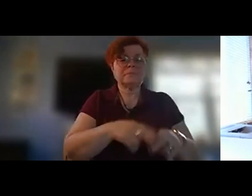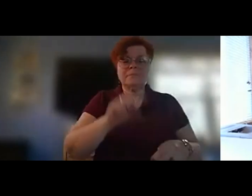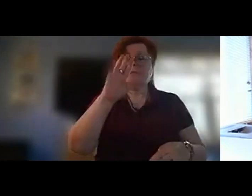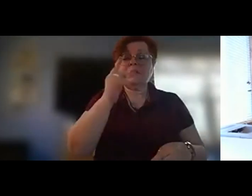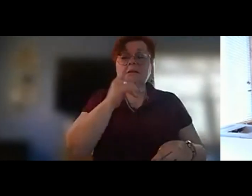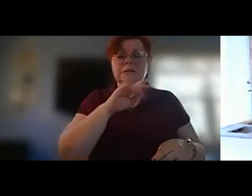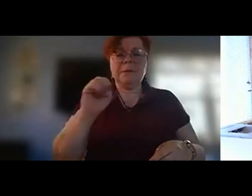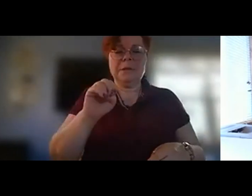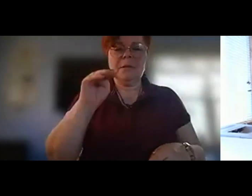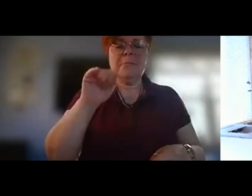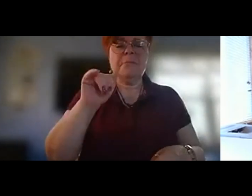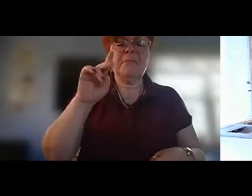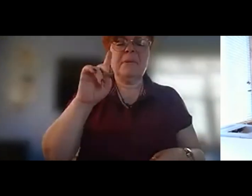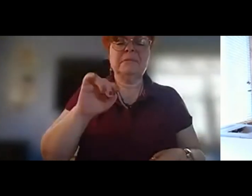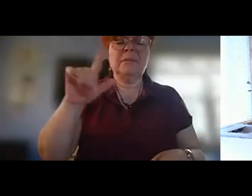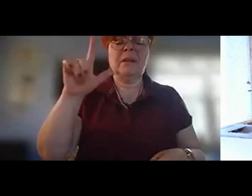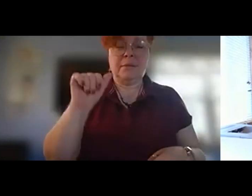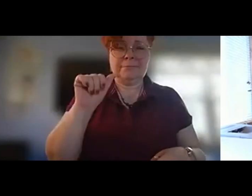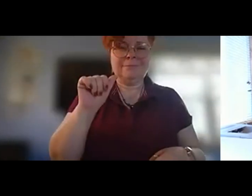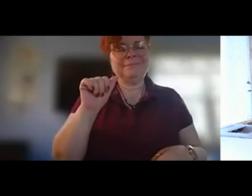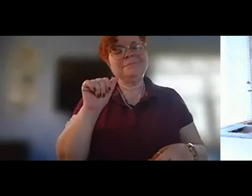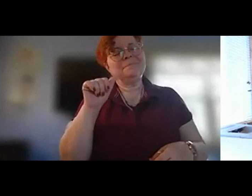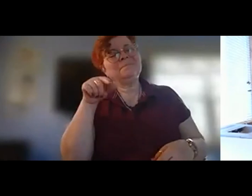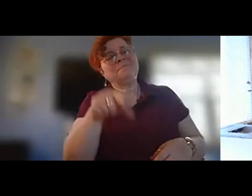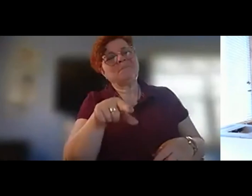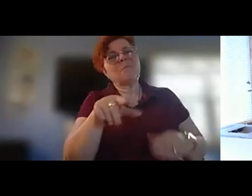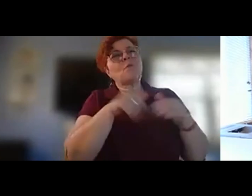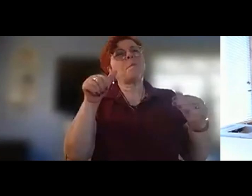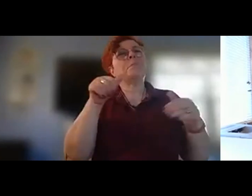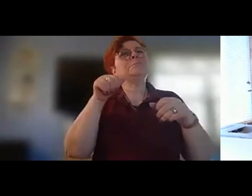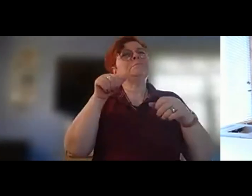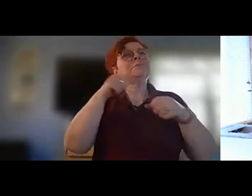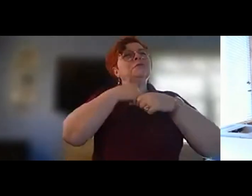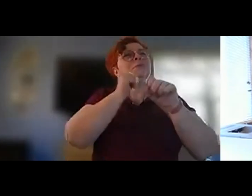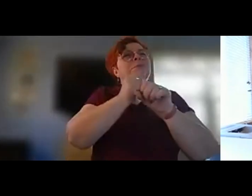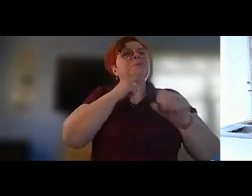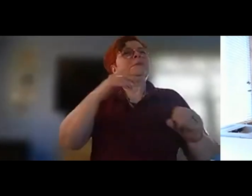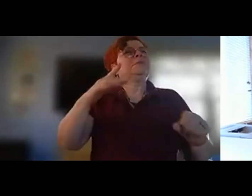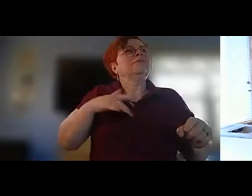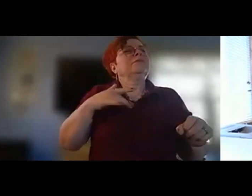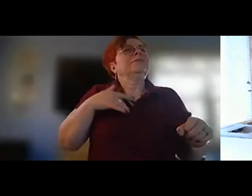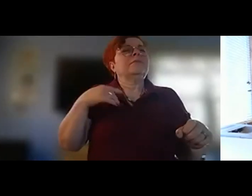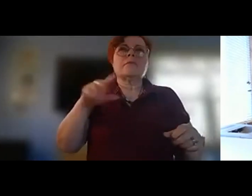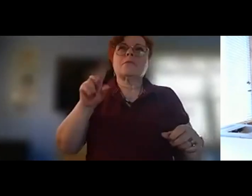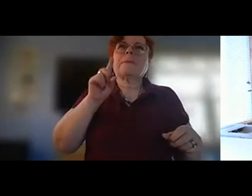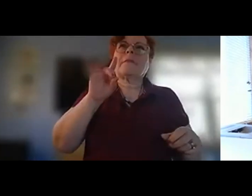it um it kind of uh made me i did this because of um allison's poem